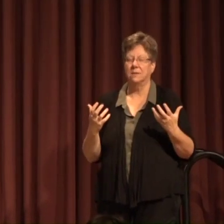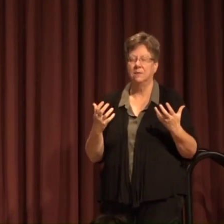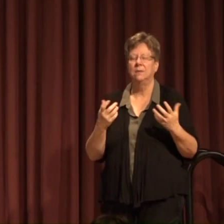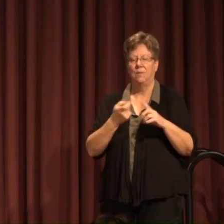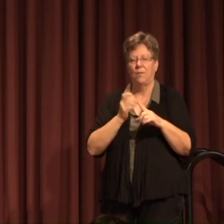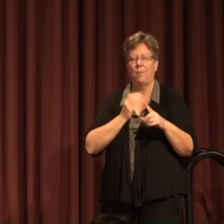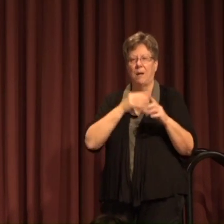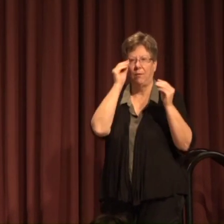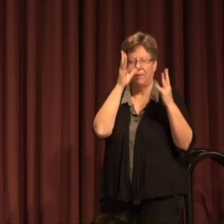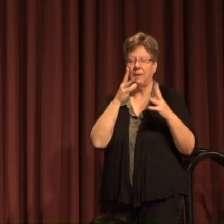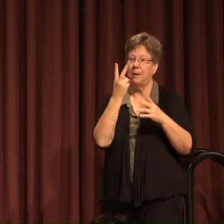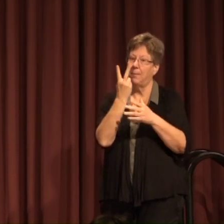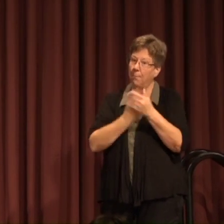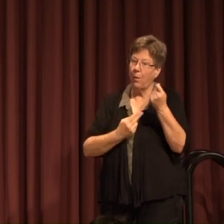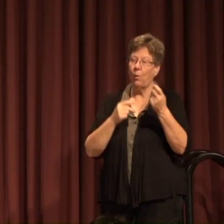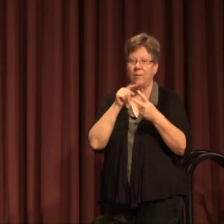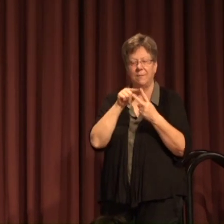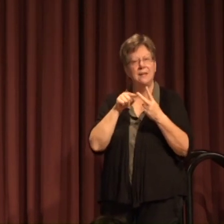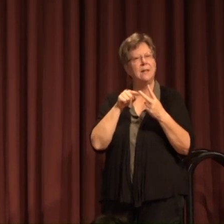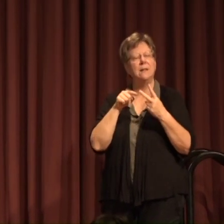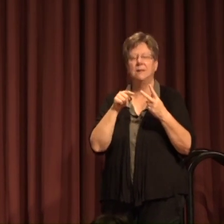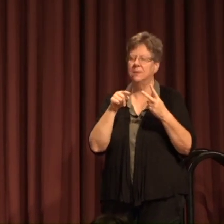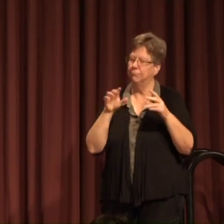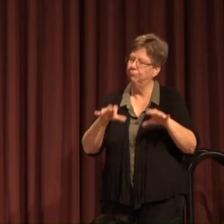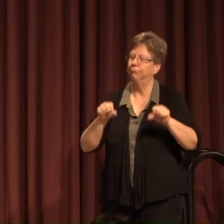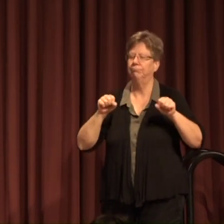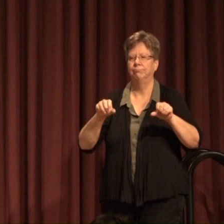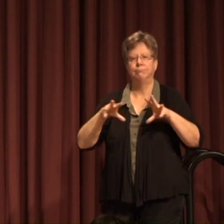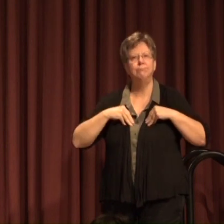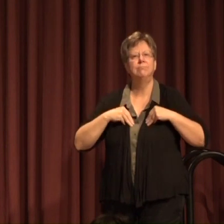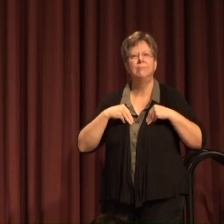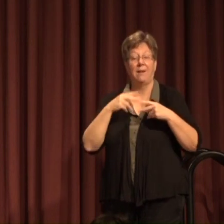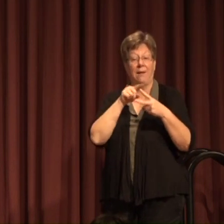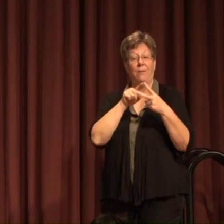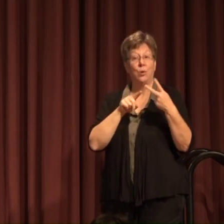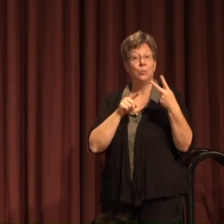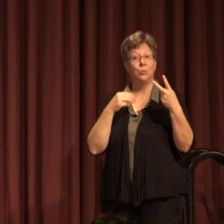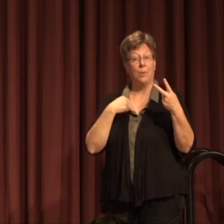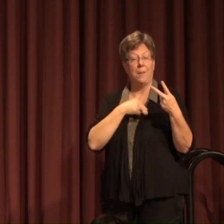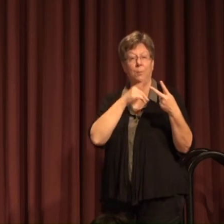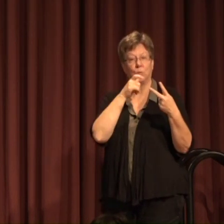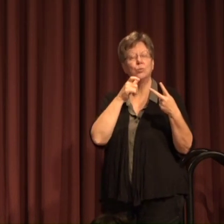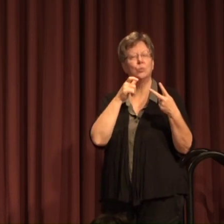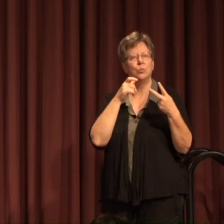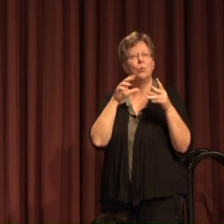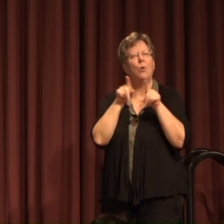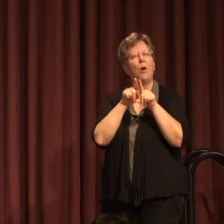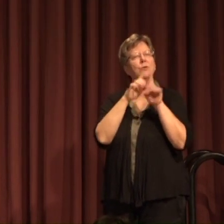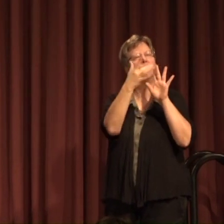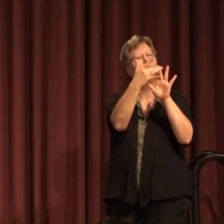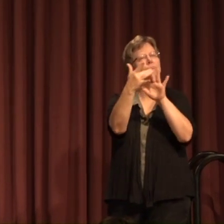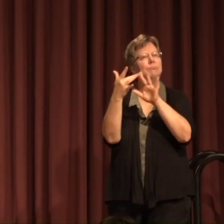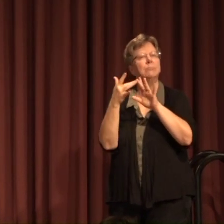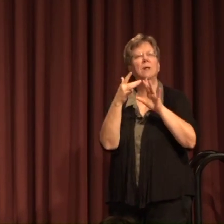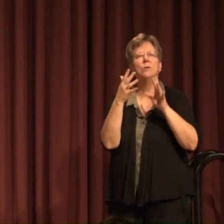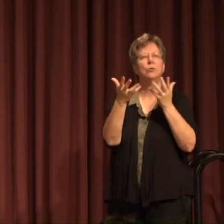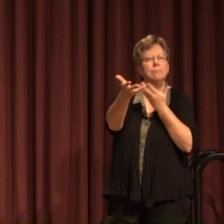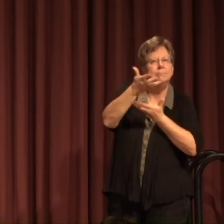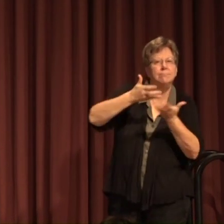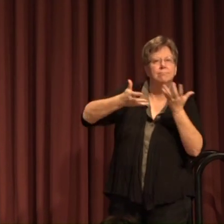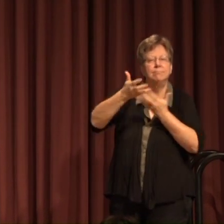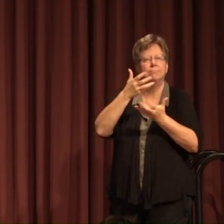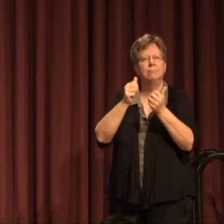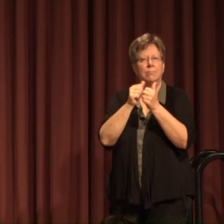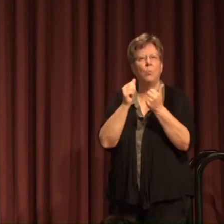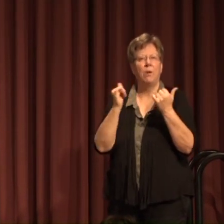faculty members step up whenever they are asked and they also are two of our faculty members who reach out across campus to engage with the broader